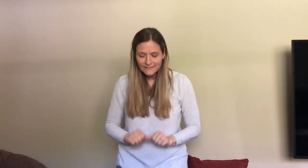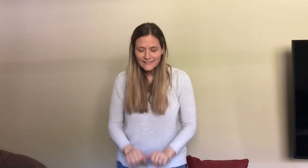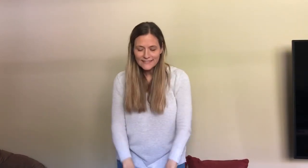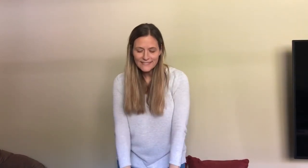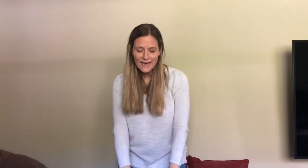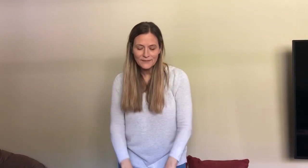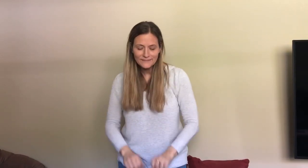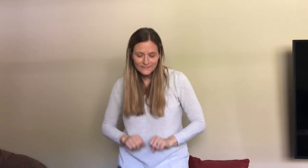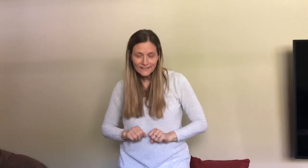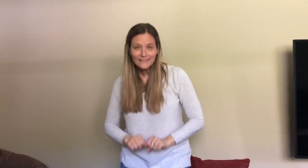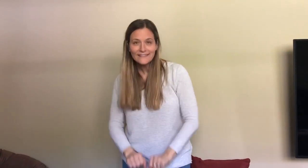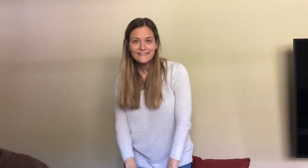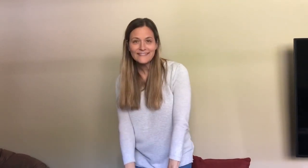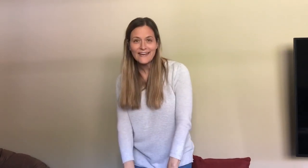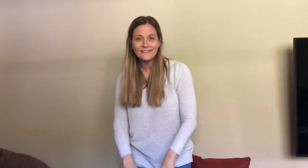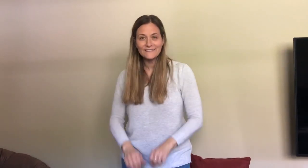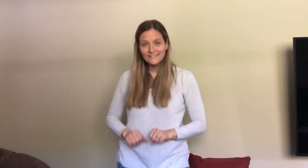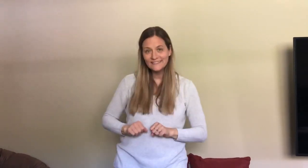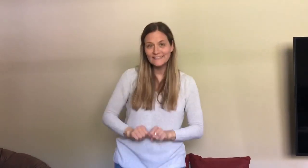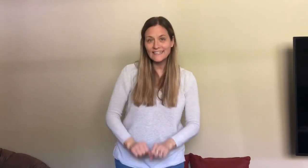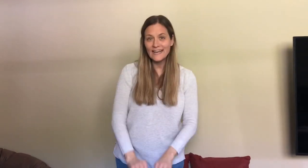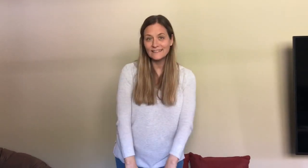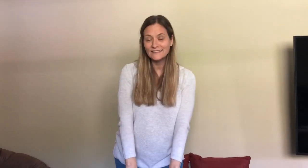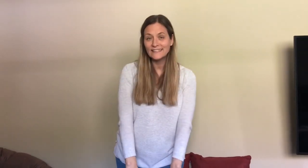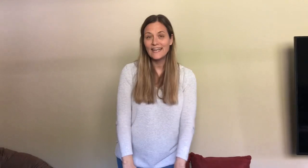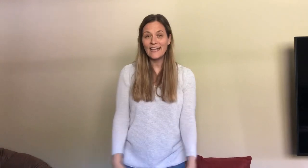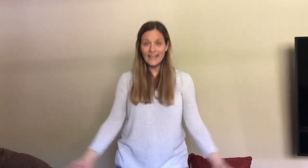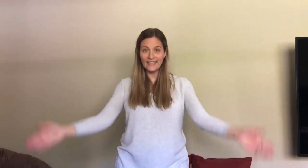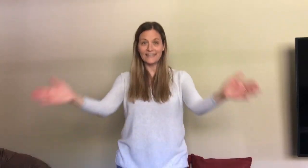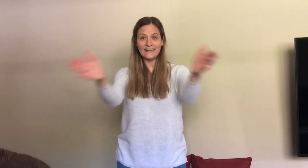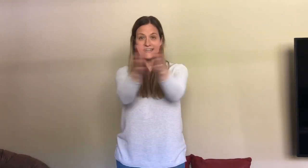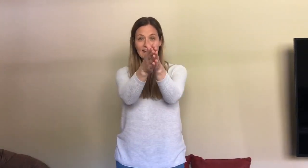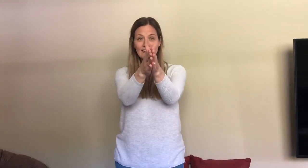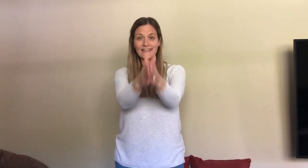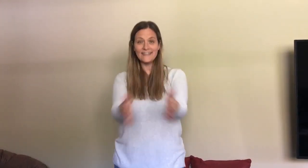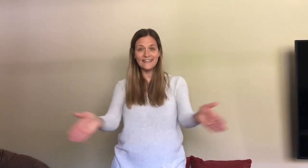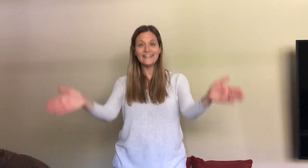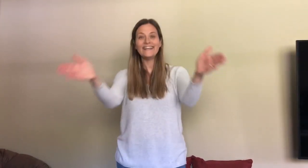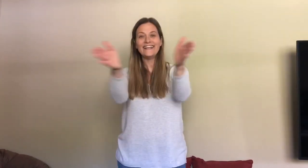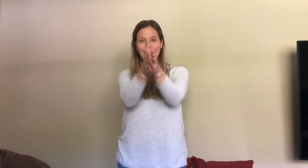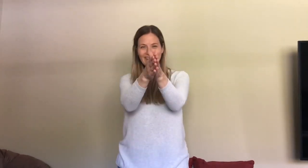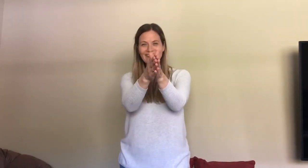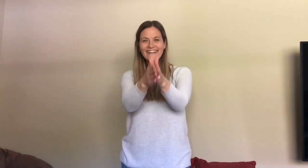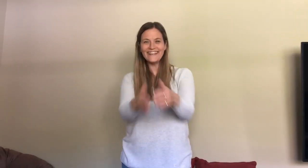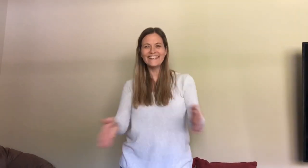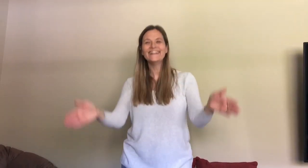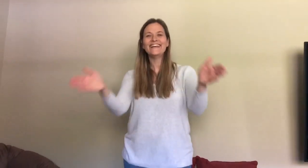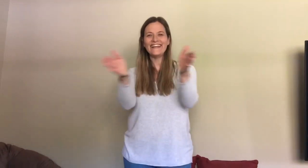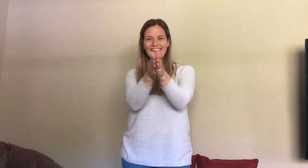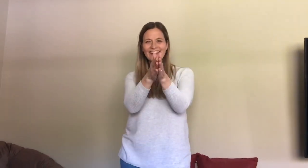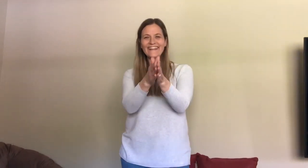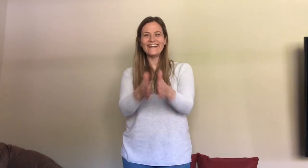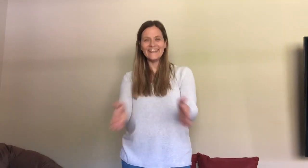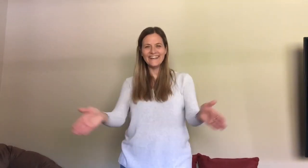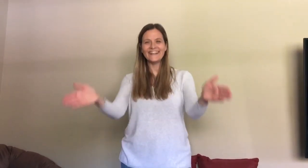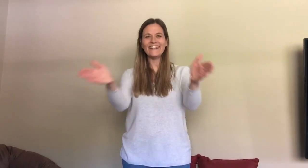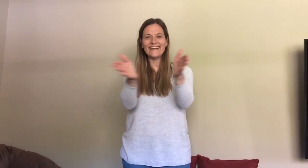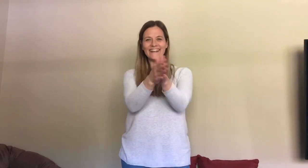down, down, down, and in, in, in, in,